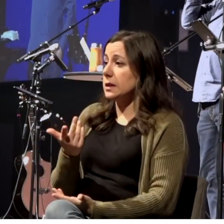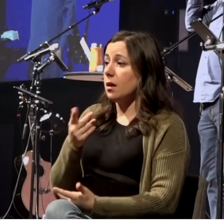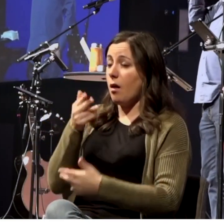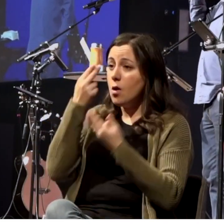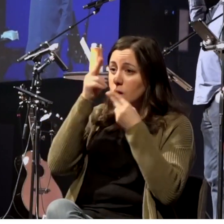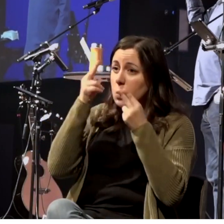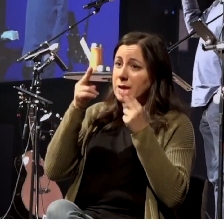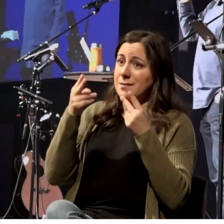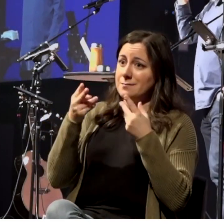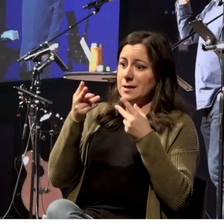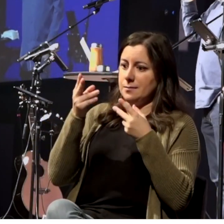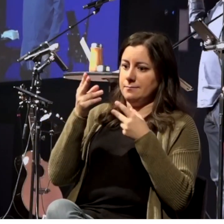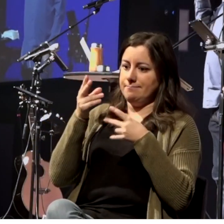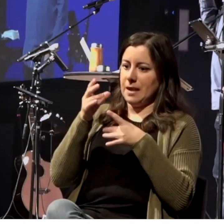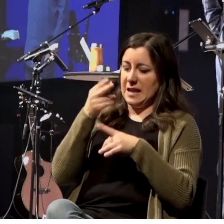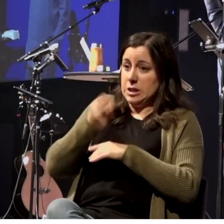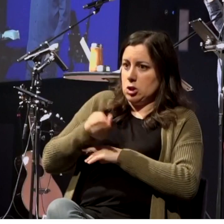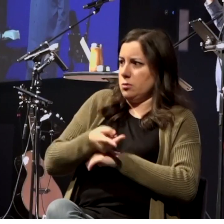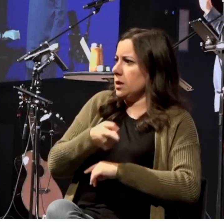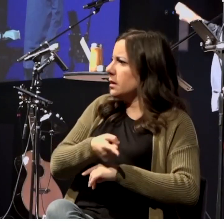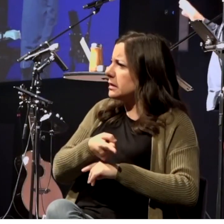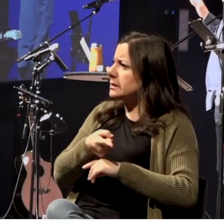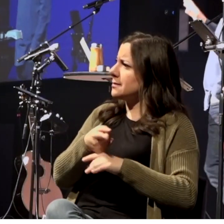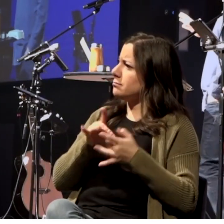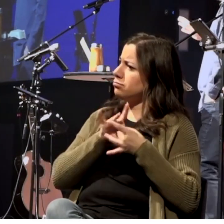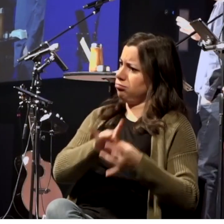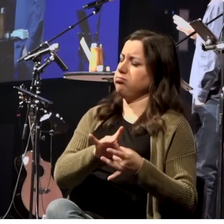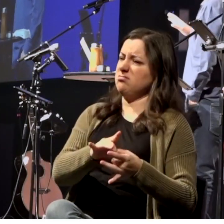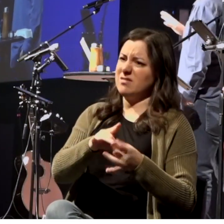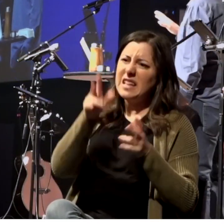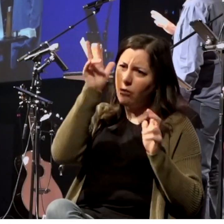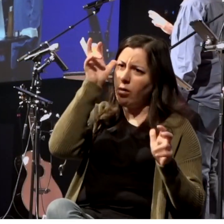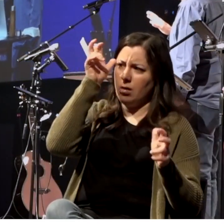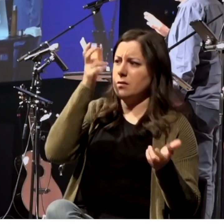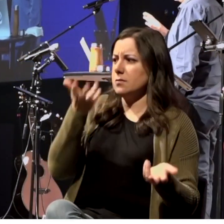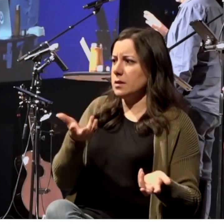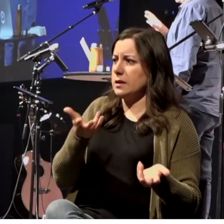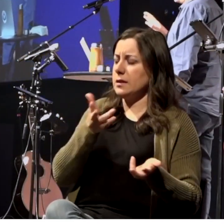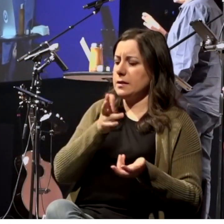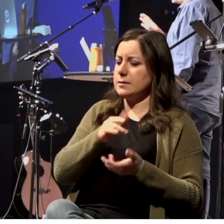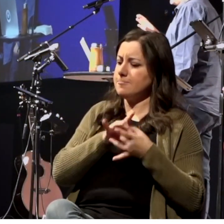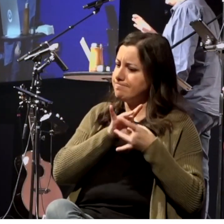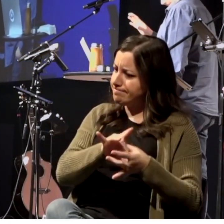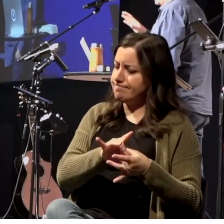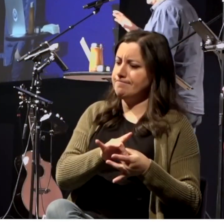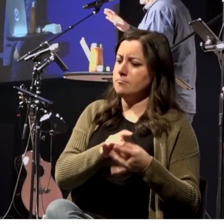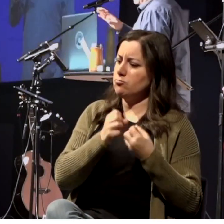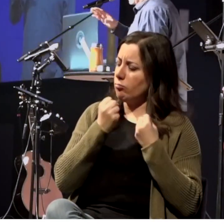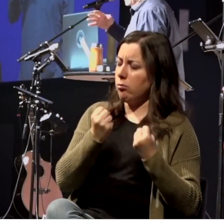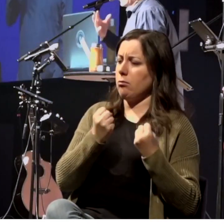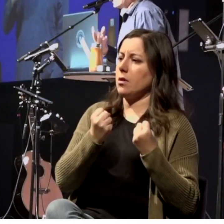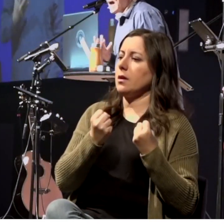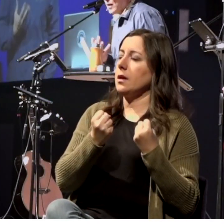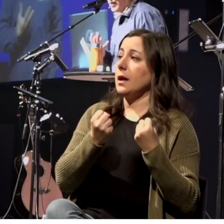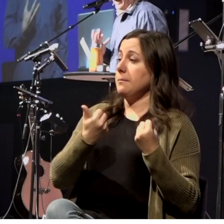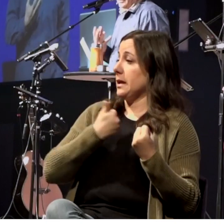it's wicked, it's evil. And so I hate Halloween.